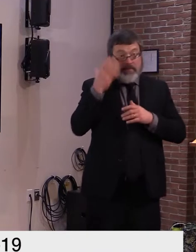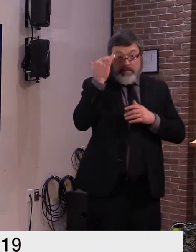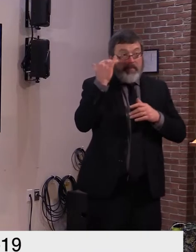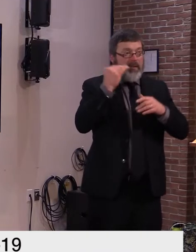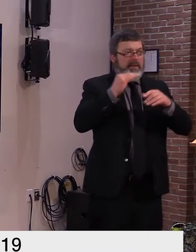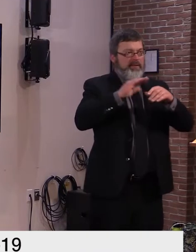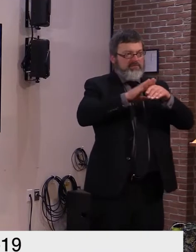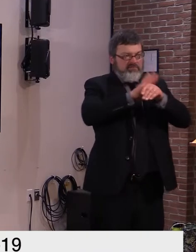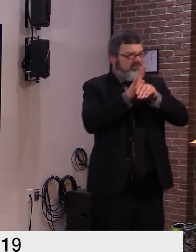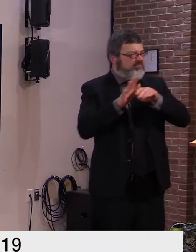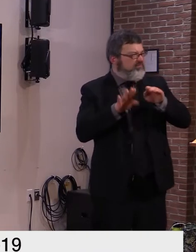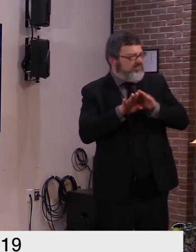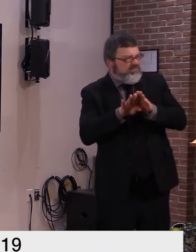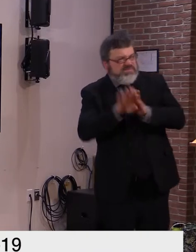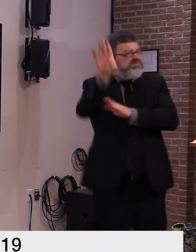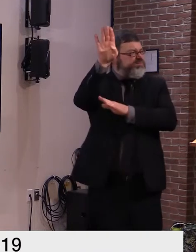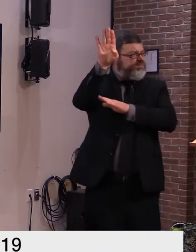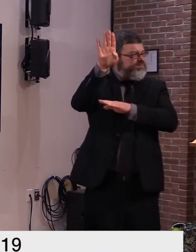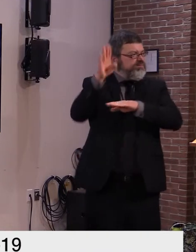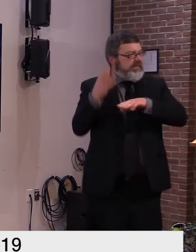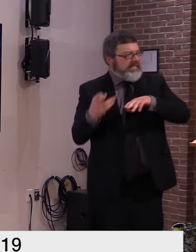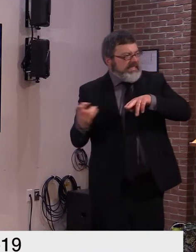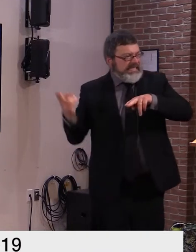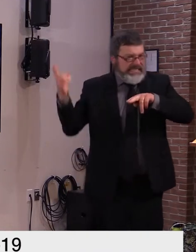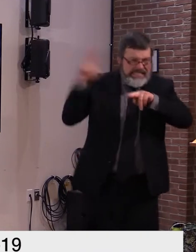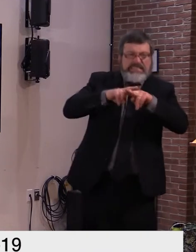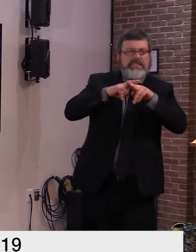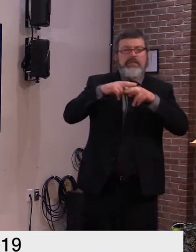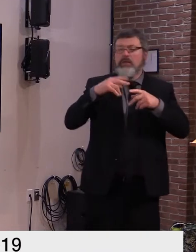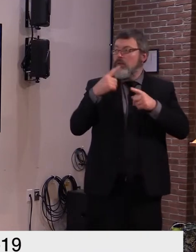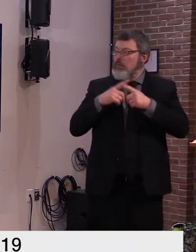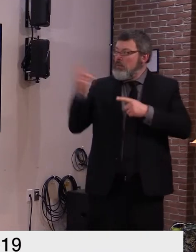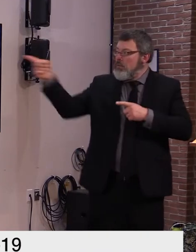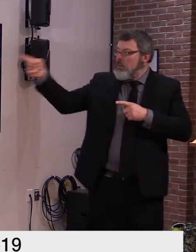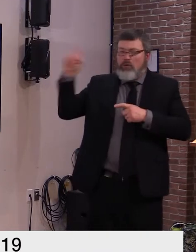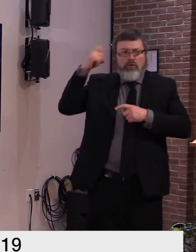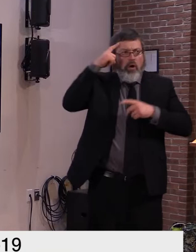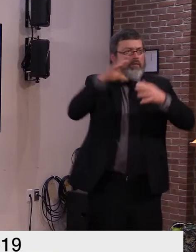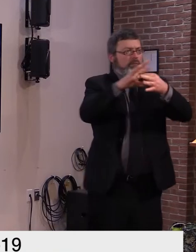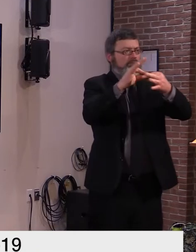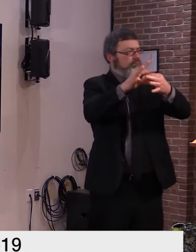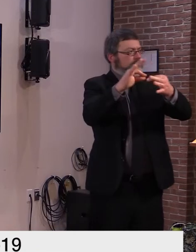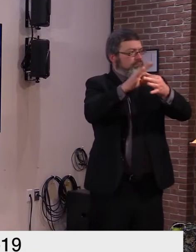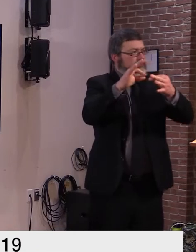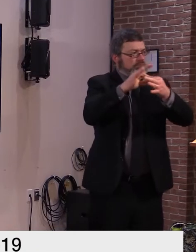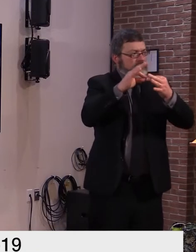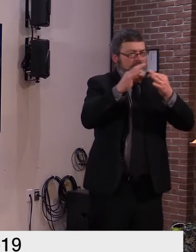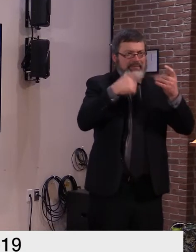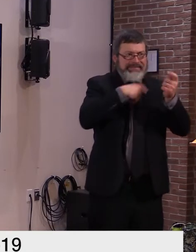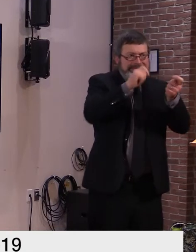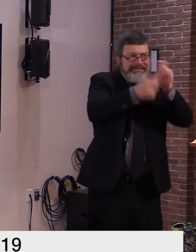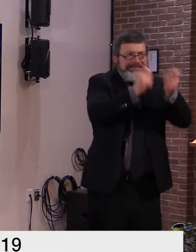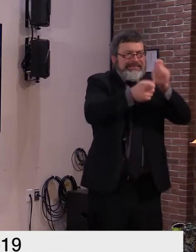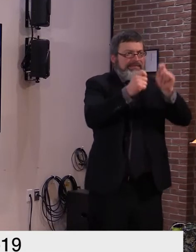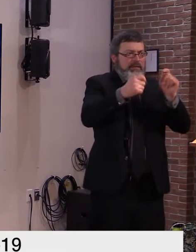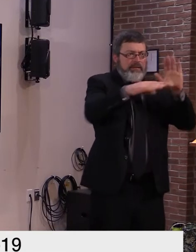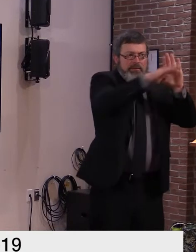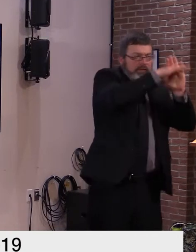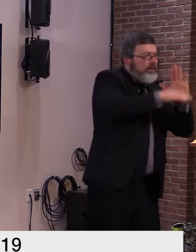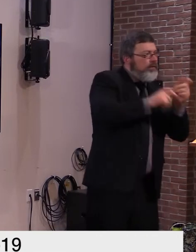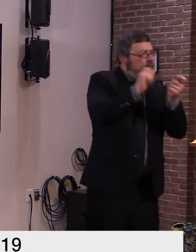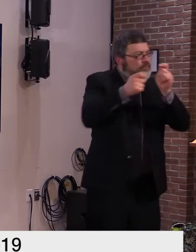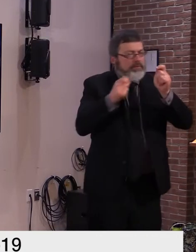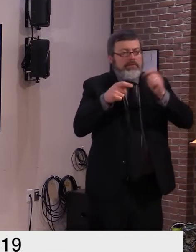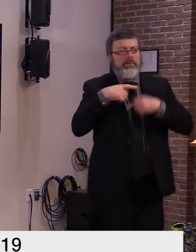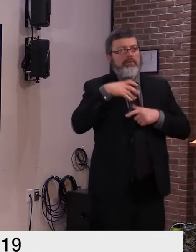to keep their neighbors safe and as we draw nearer to a vaccine we feel every vermonter can benefit from this important informational